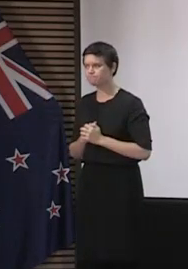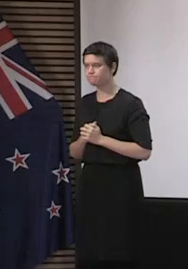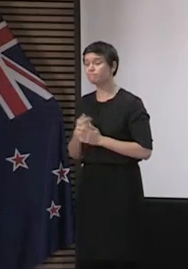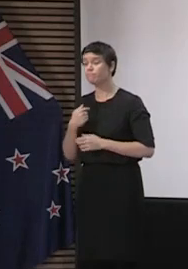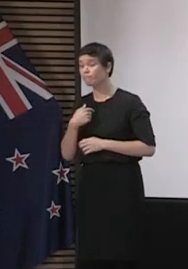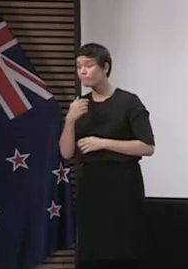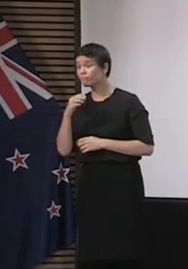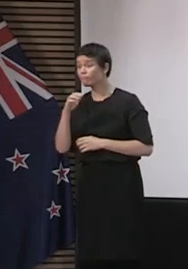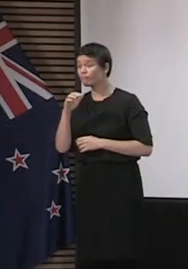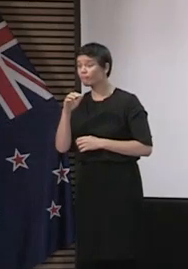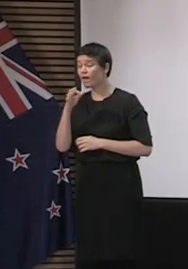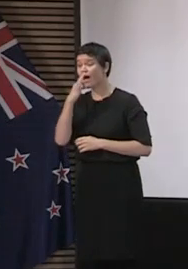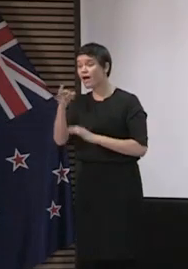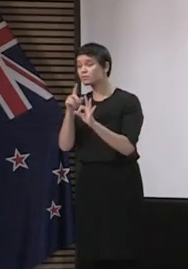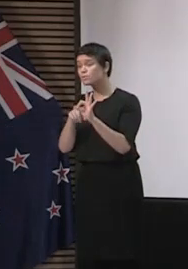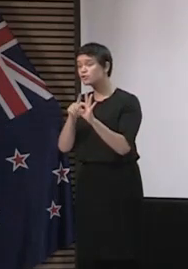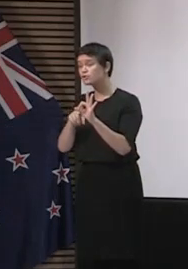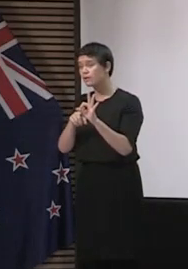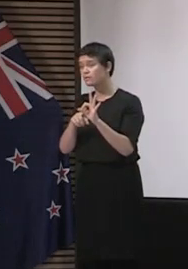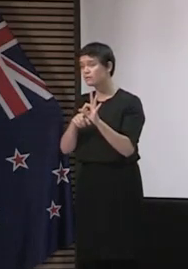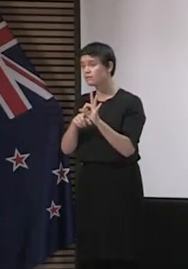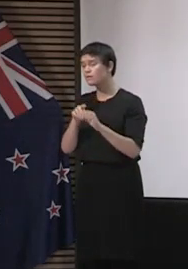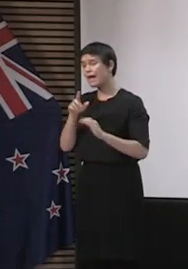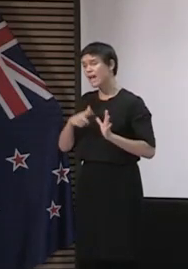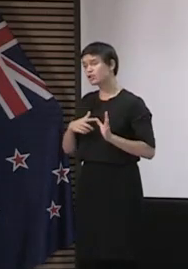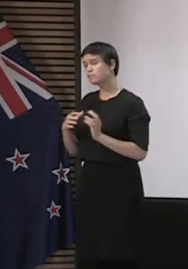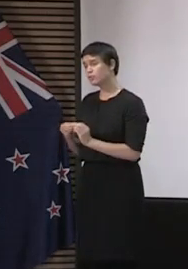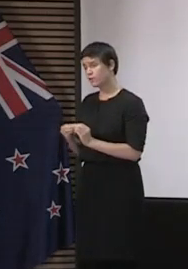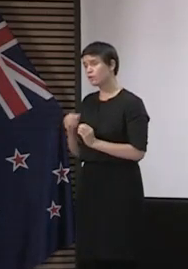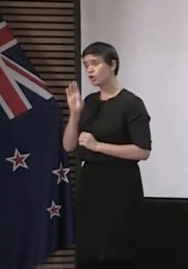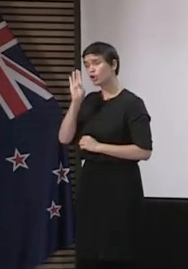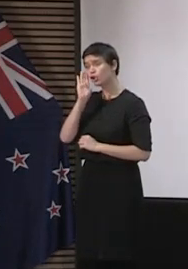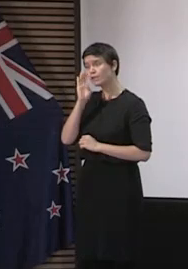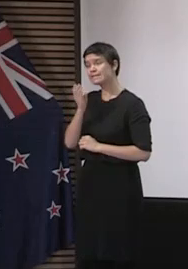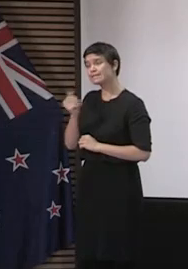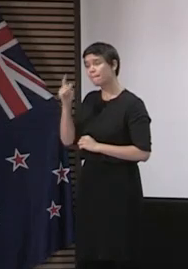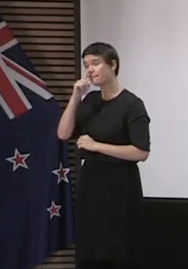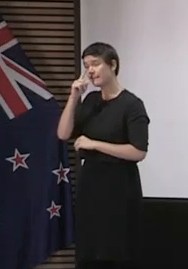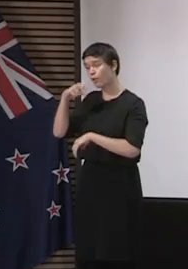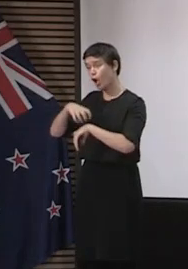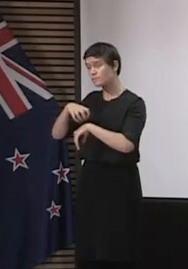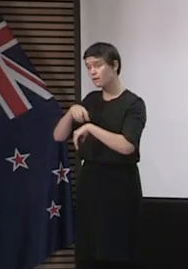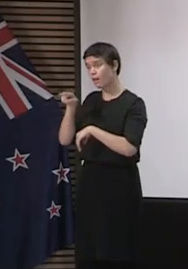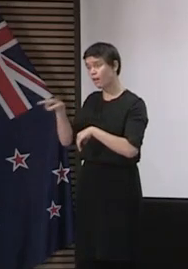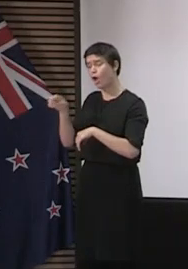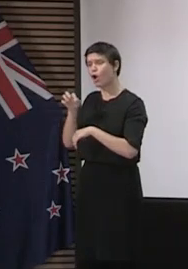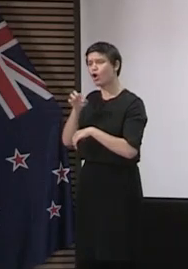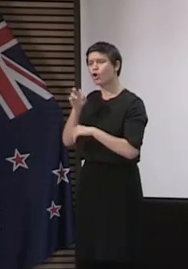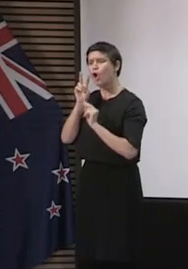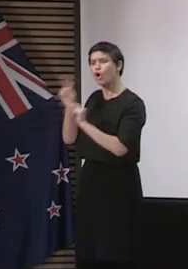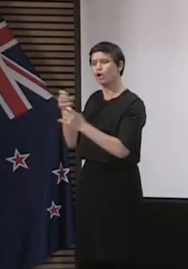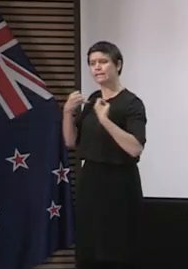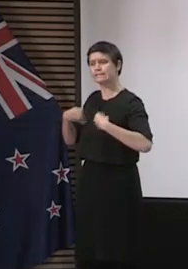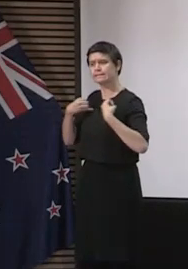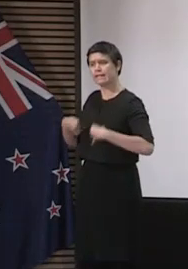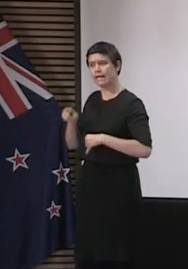Dr. Moonfield, we're still hearing stories of asymptomatic elderly hospital patients unable to return to their rest homes because they can't get